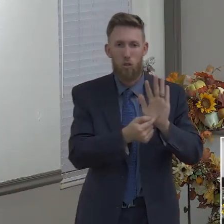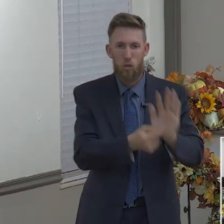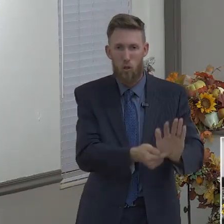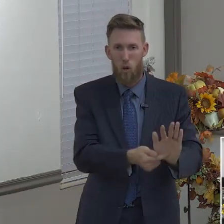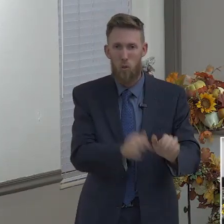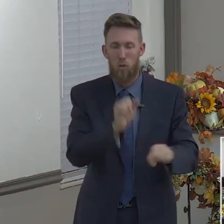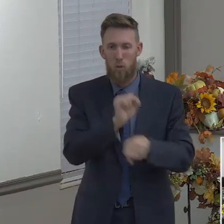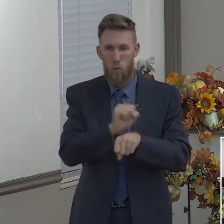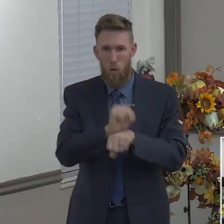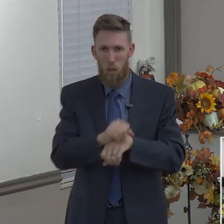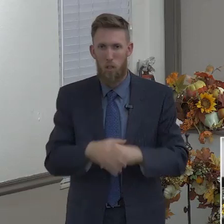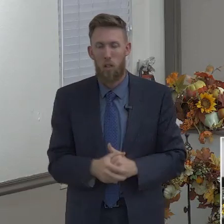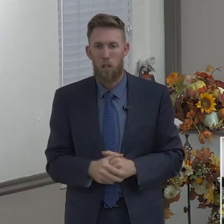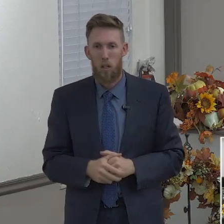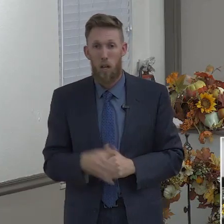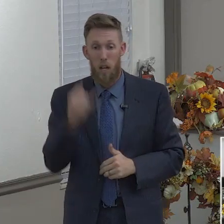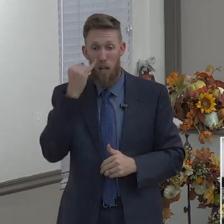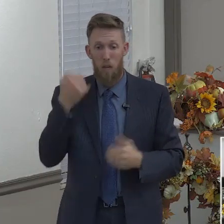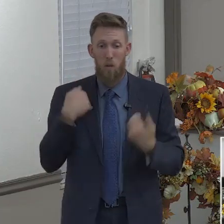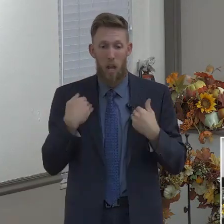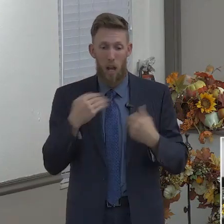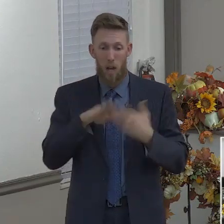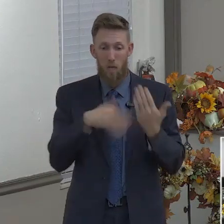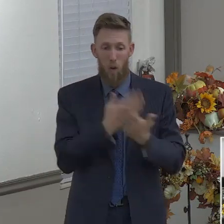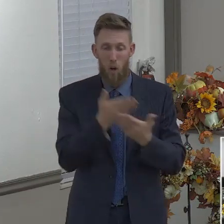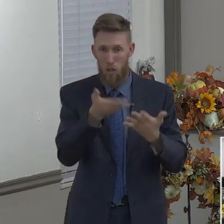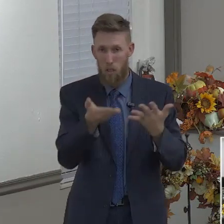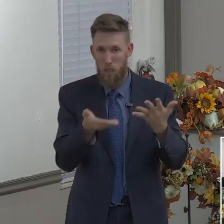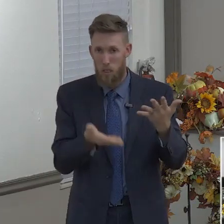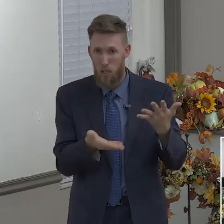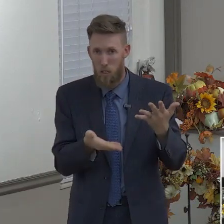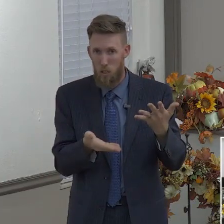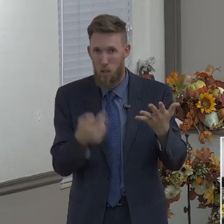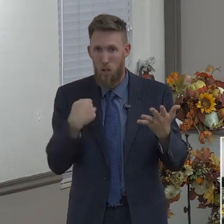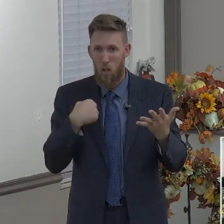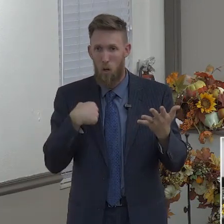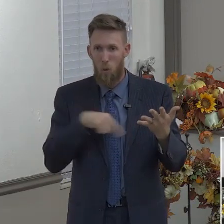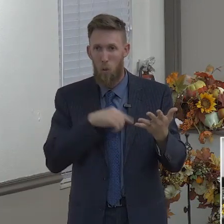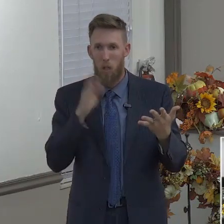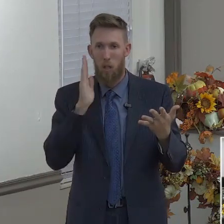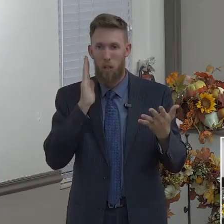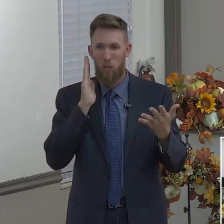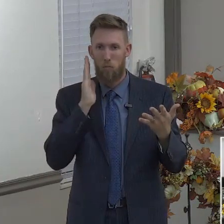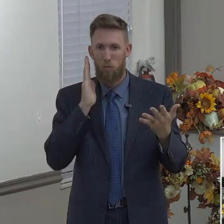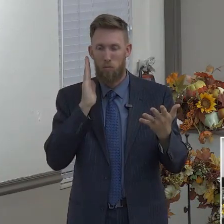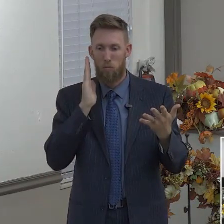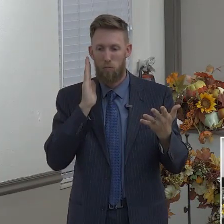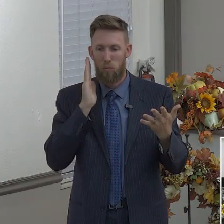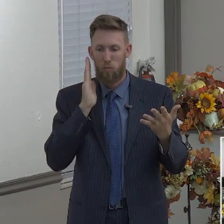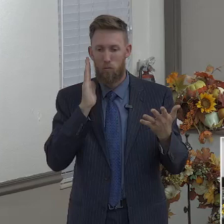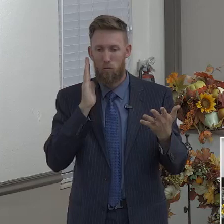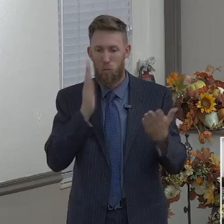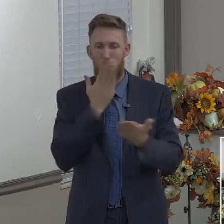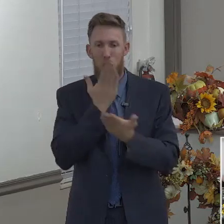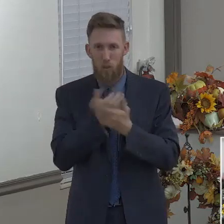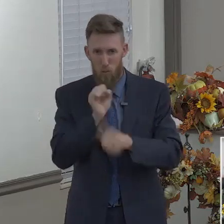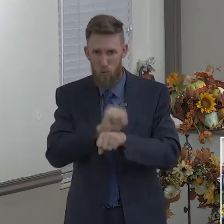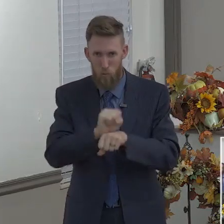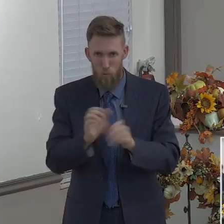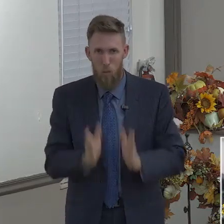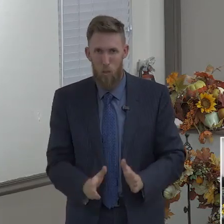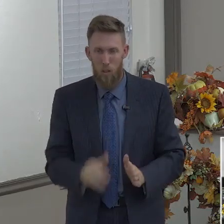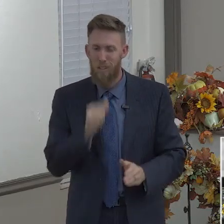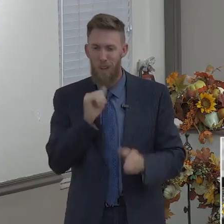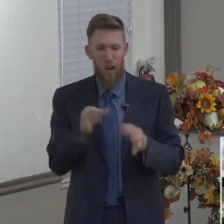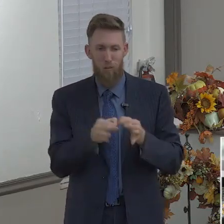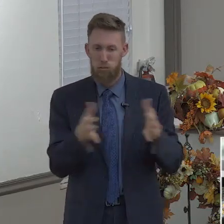we have these things, we will not be barren or unfruitful. And God says we will not be blind, and if we lack